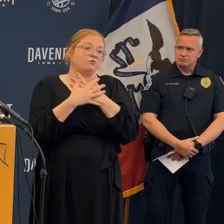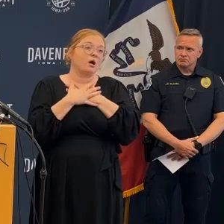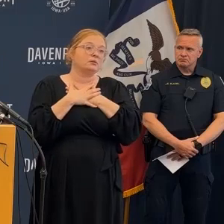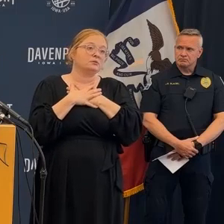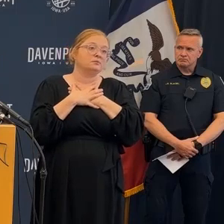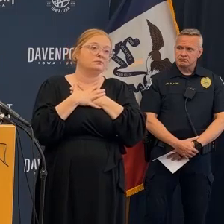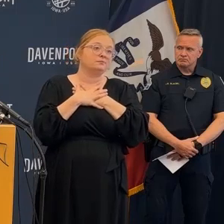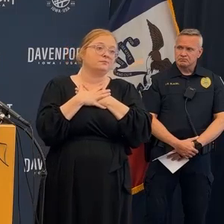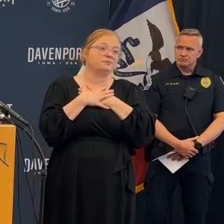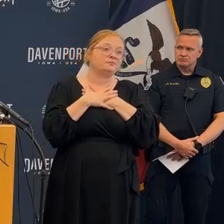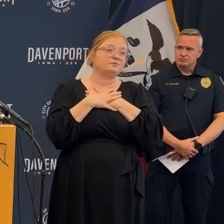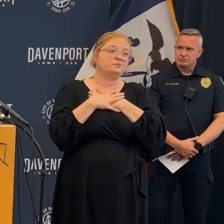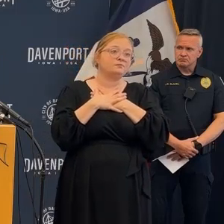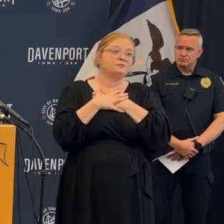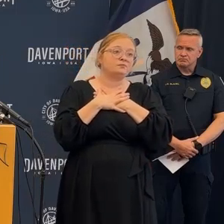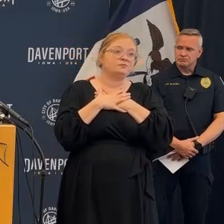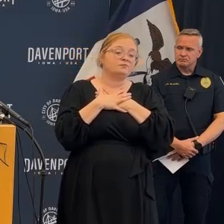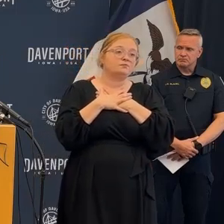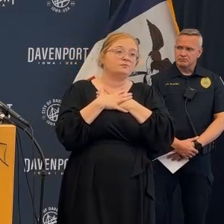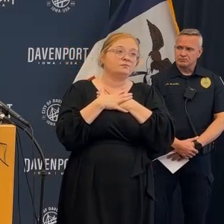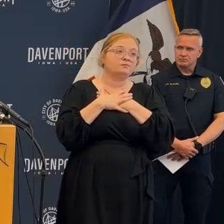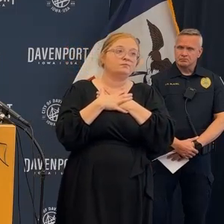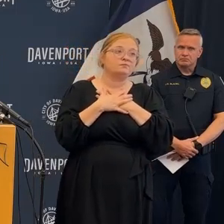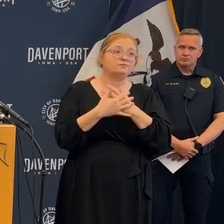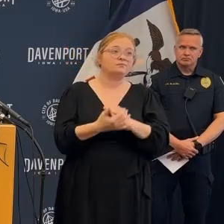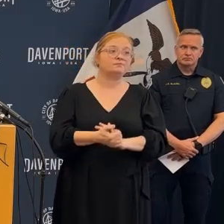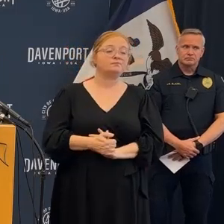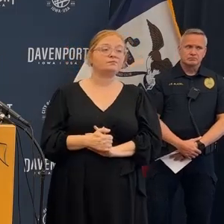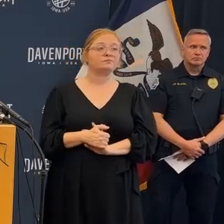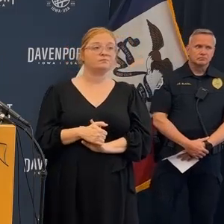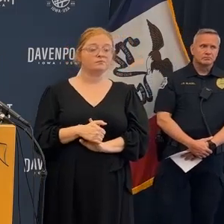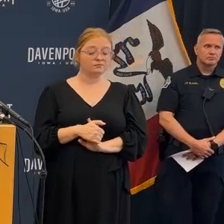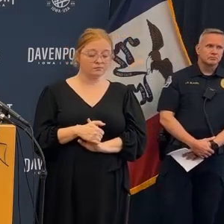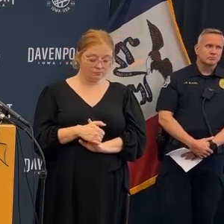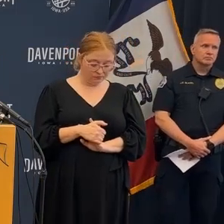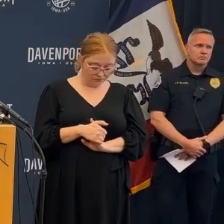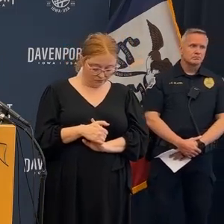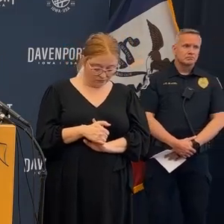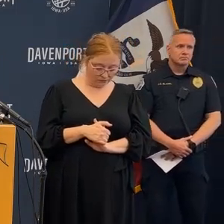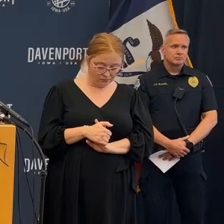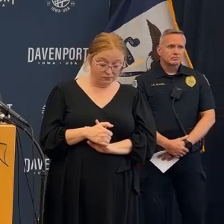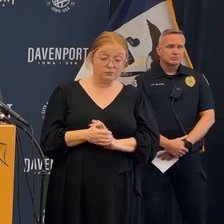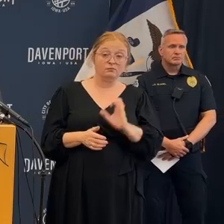and dignified to what that is a place of rest